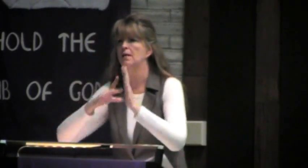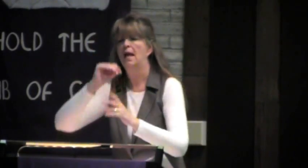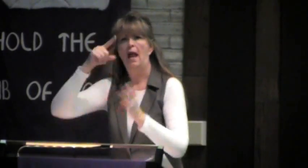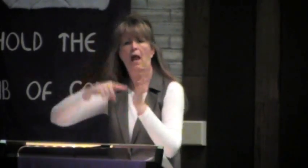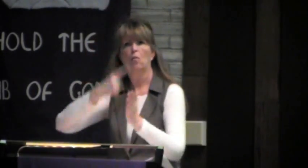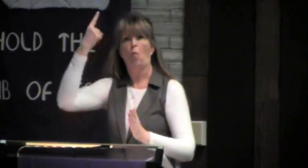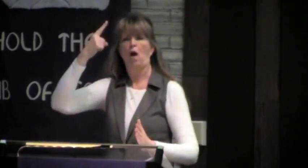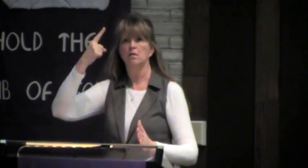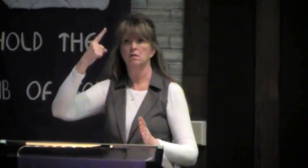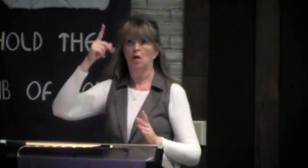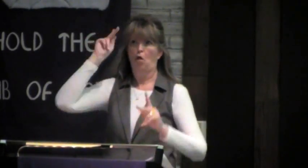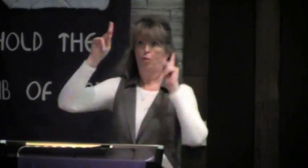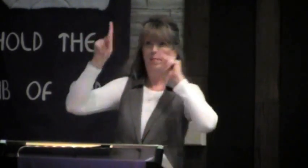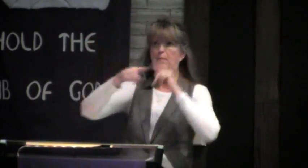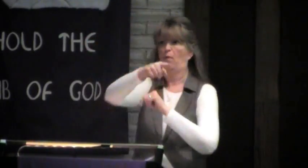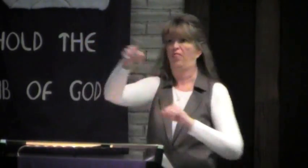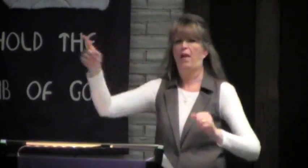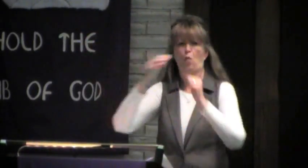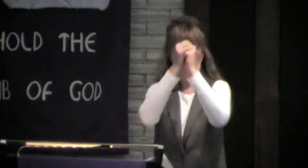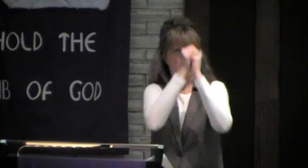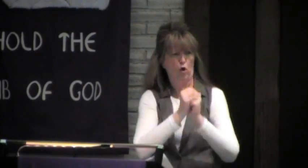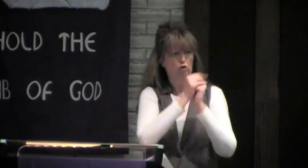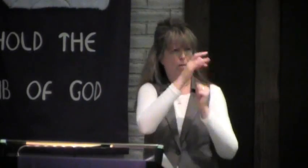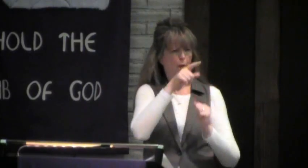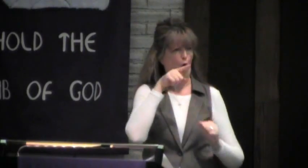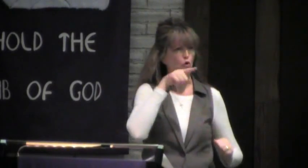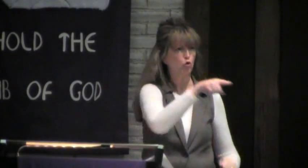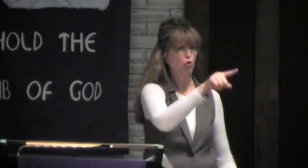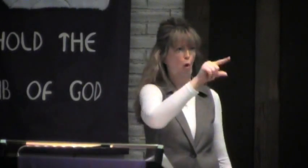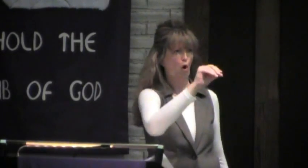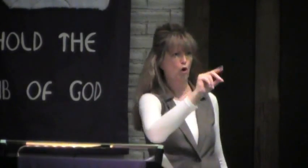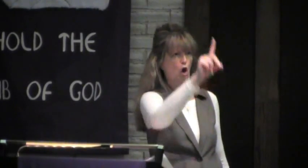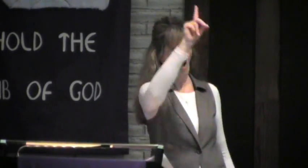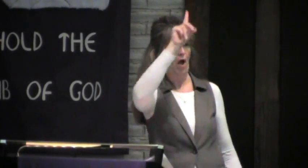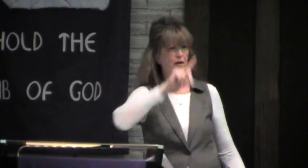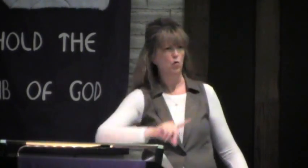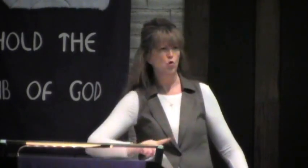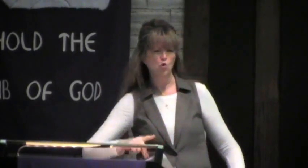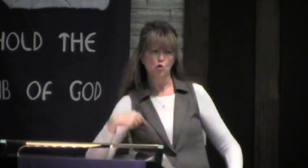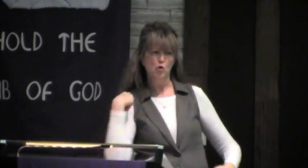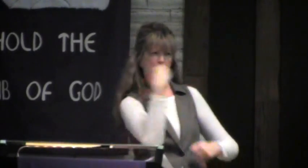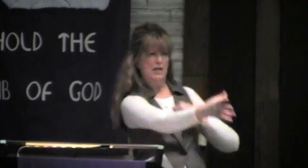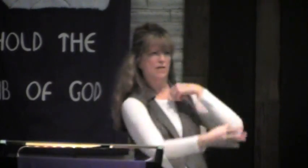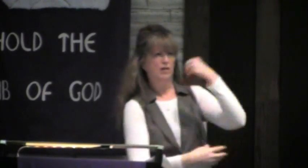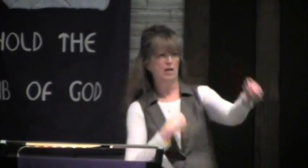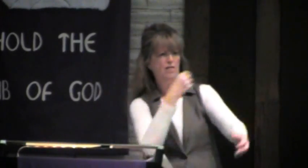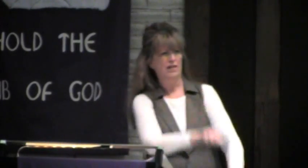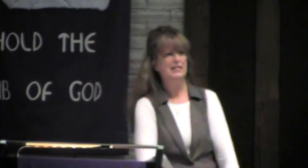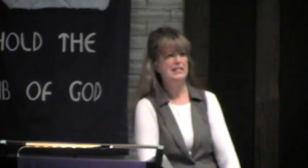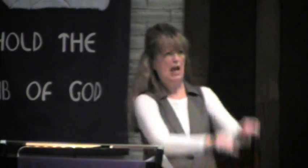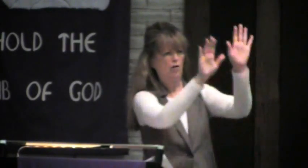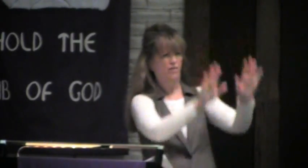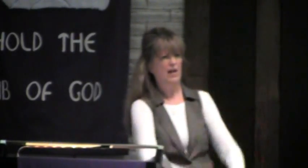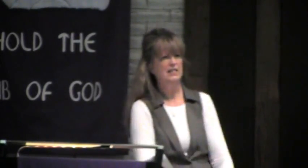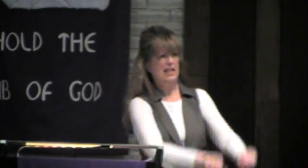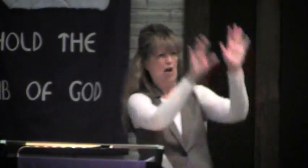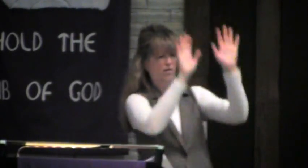all for Jesus. And once people started to worship Paul as